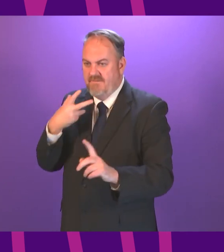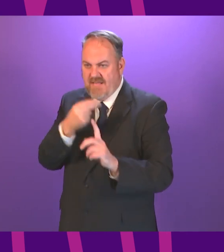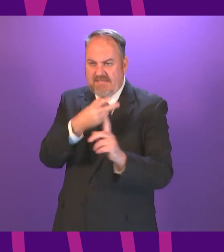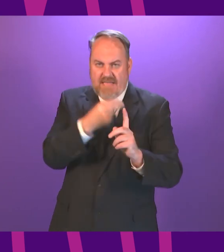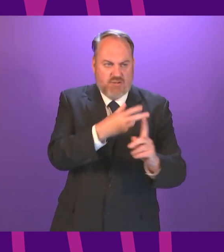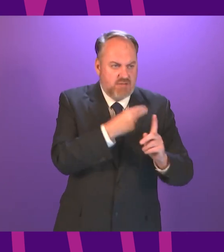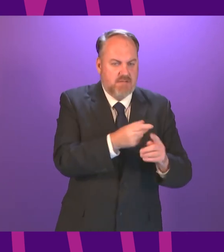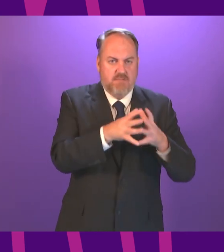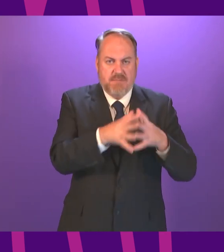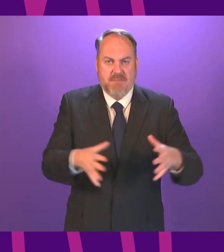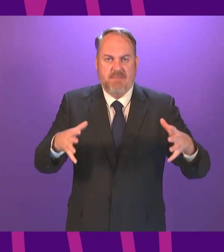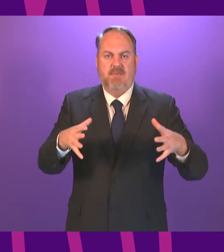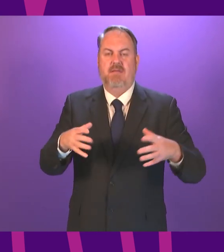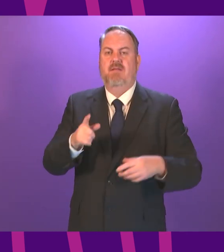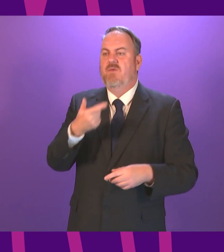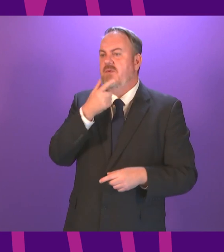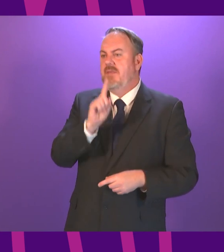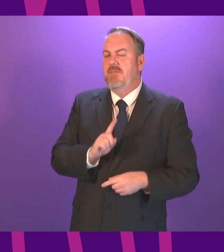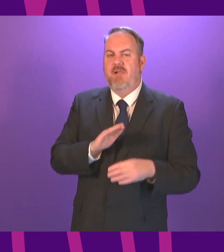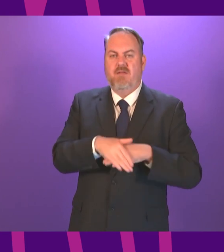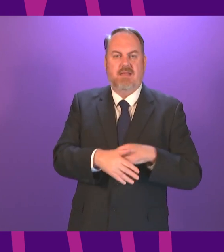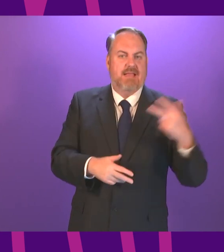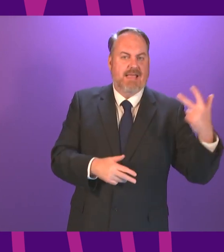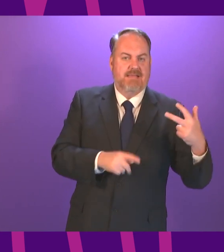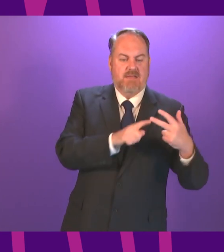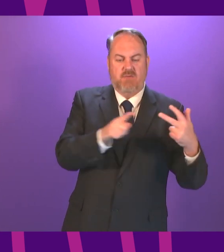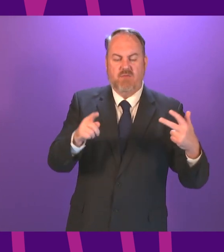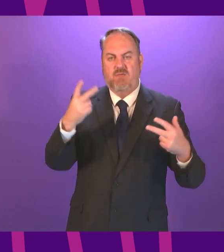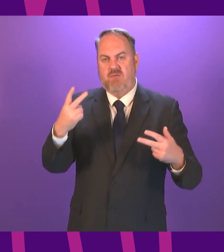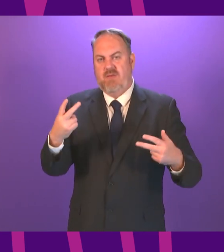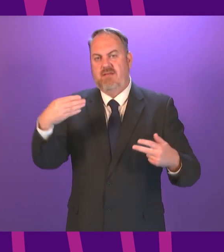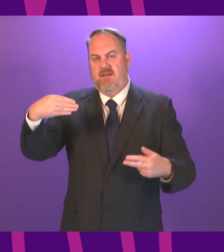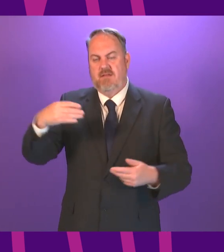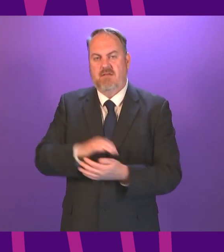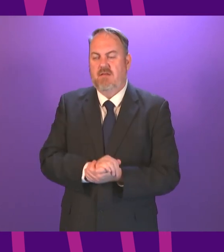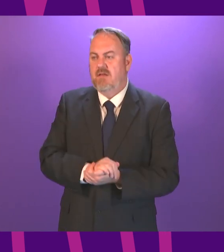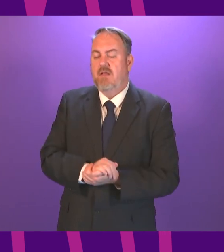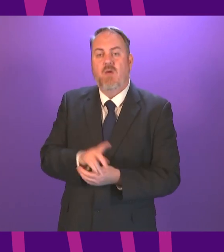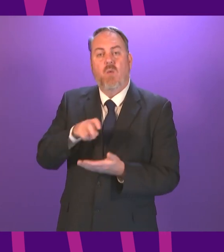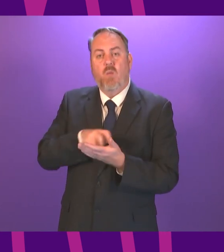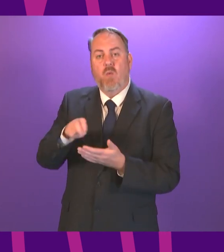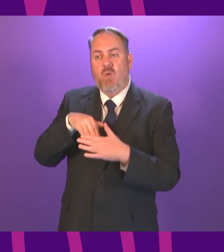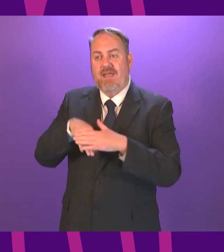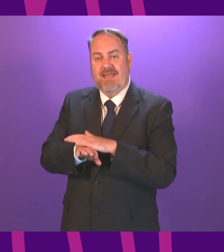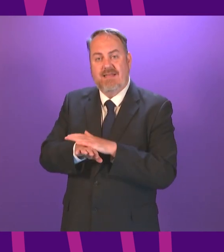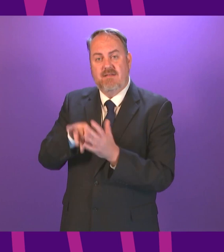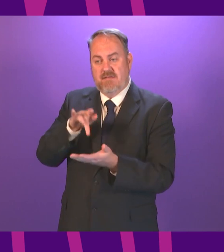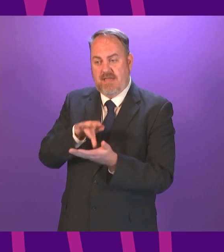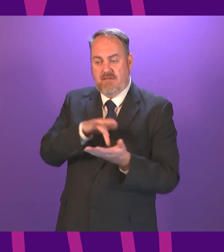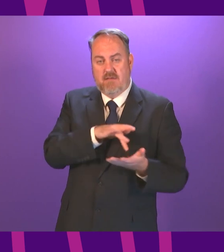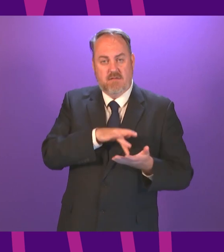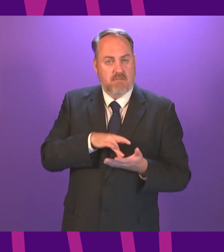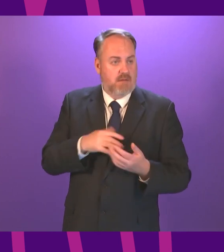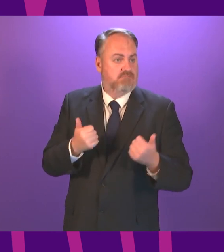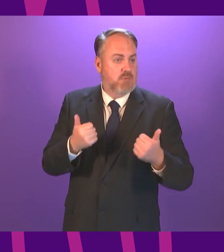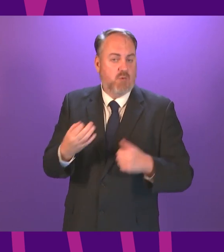in those hot spots have been prioritised for 18 to 29 year olds he asked about walk-ins for 18 to 29 year olds that is a very fair question and a very fair